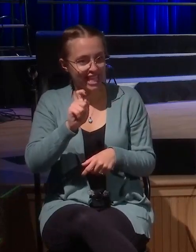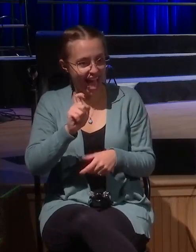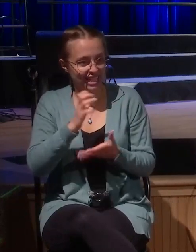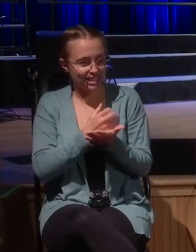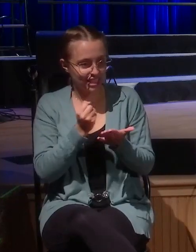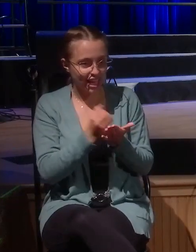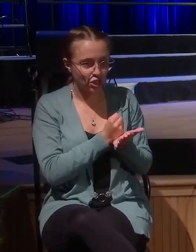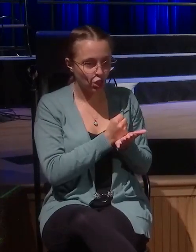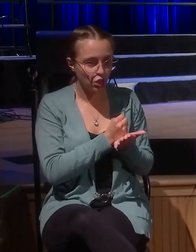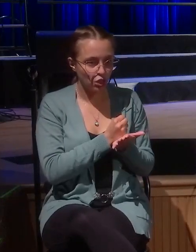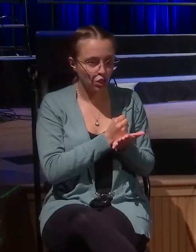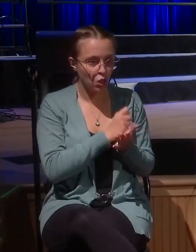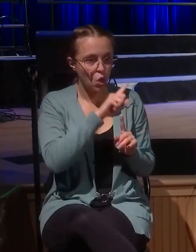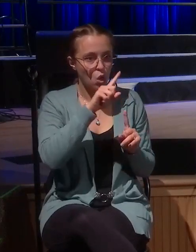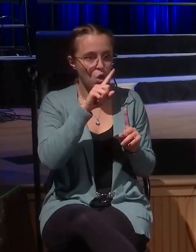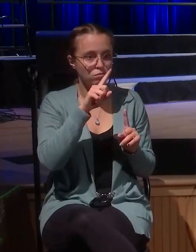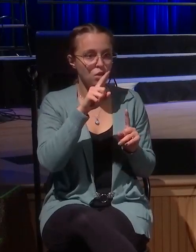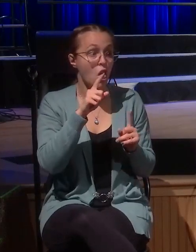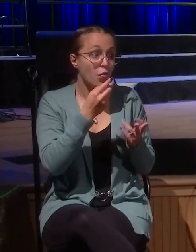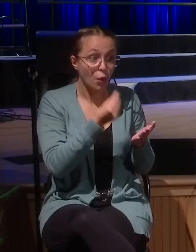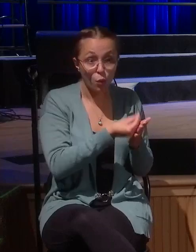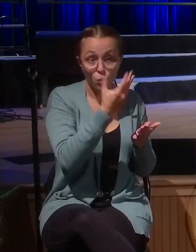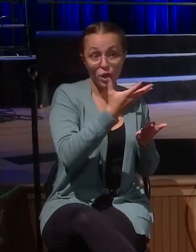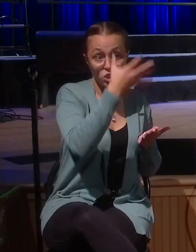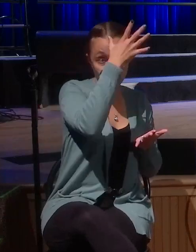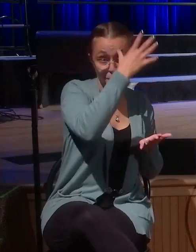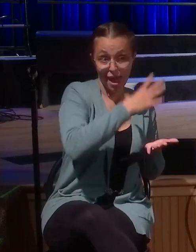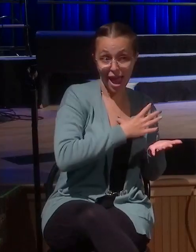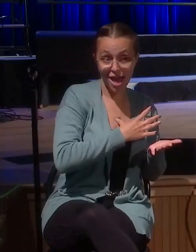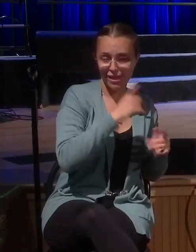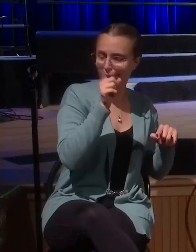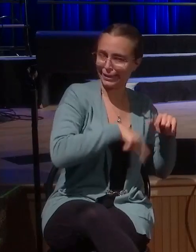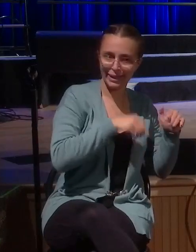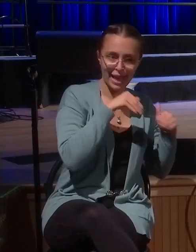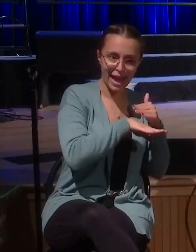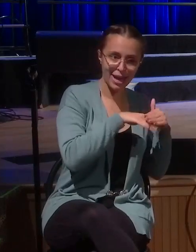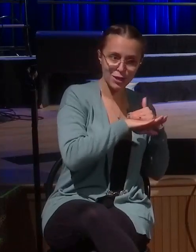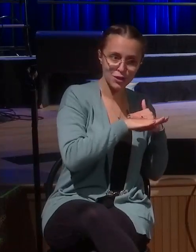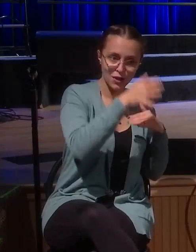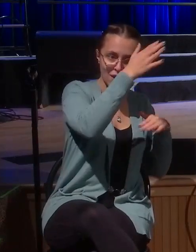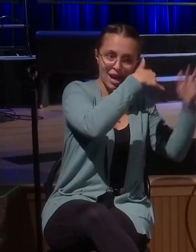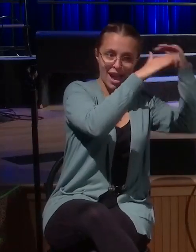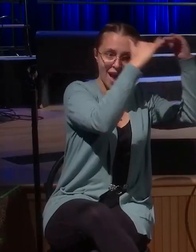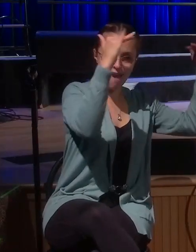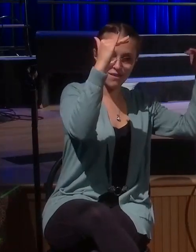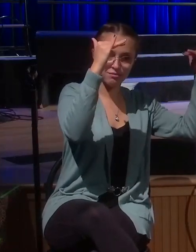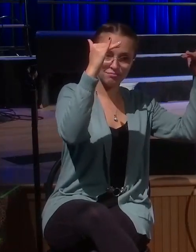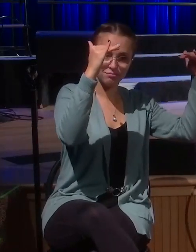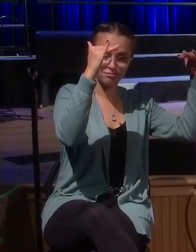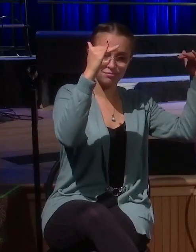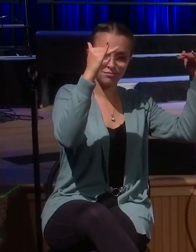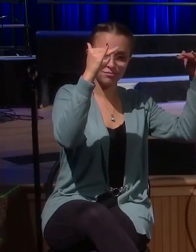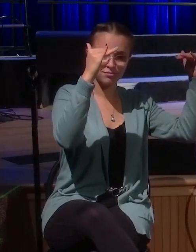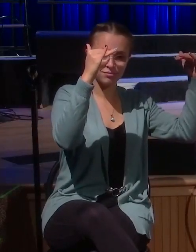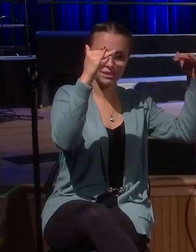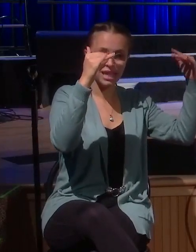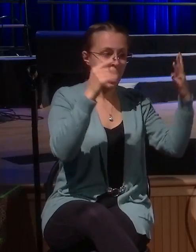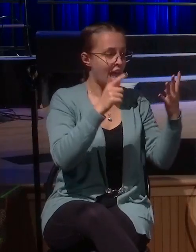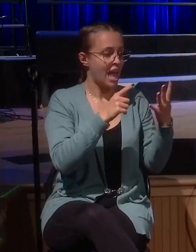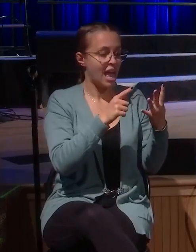the rich man that couldn't enter heaven. With God, these things are impossible. Or with man, these are impossible. With God, all things are possible. And then the blind man